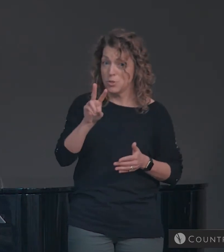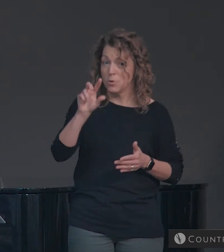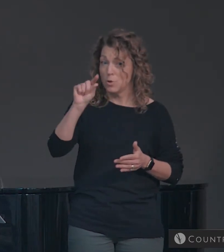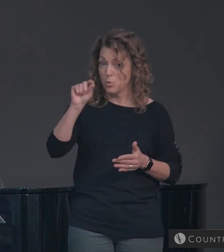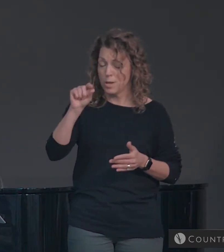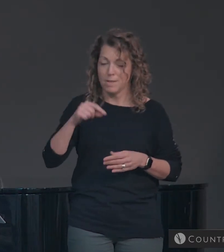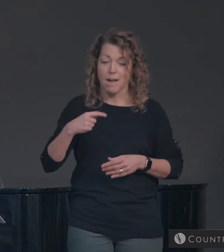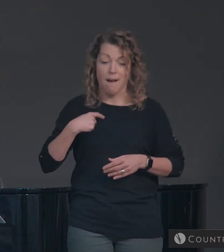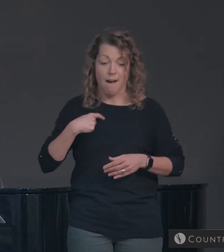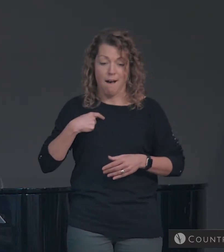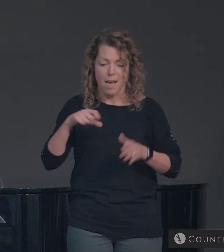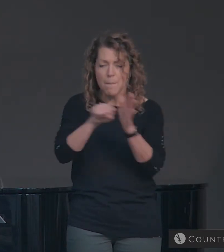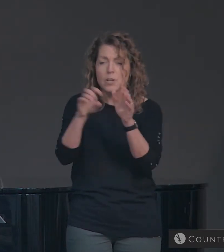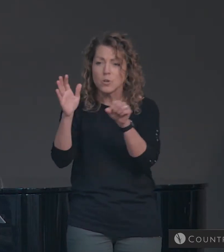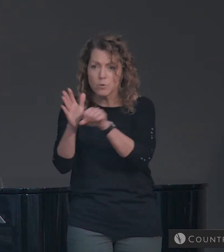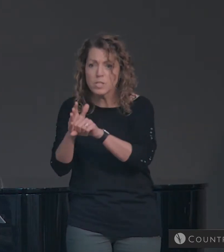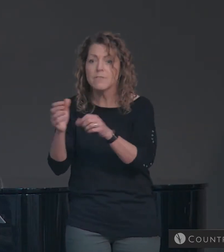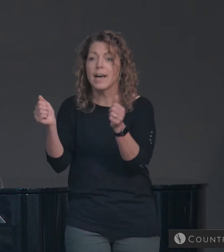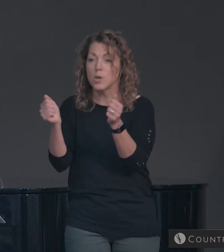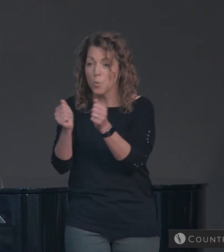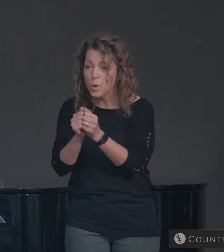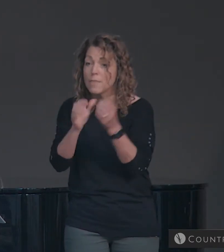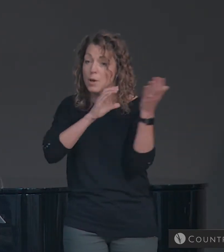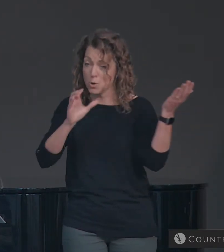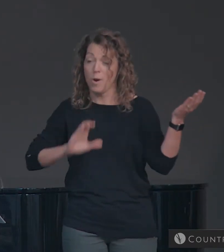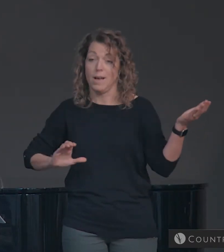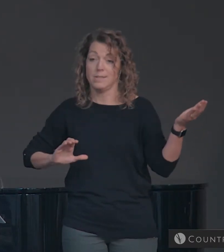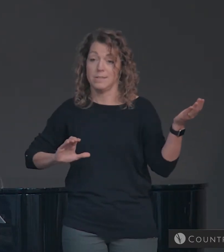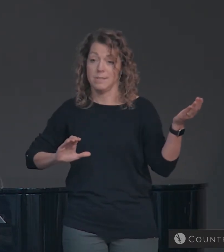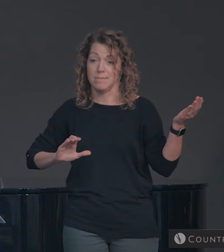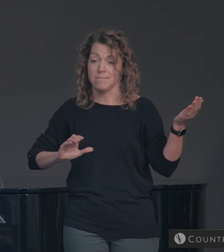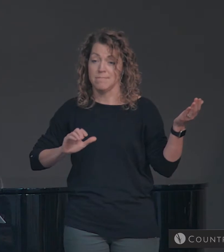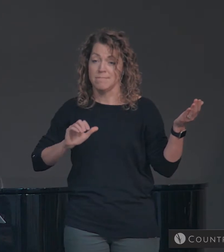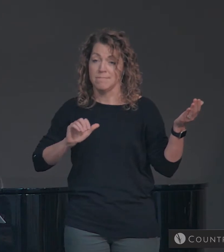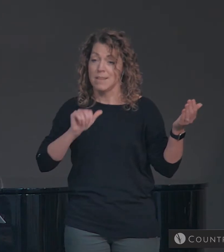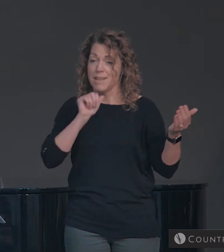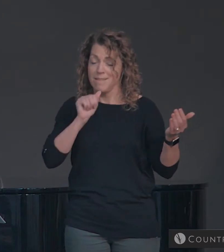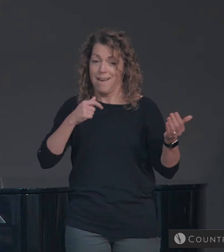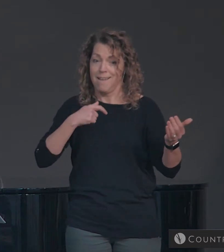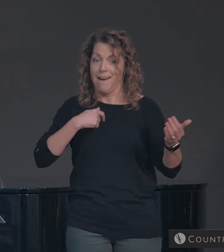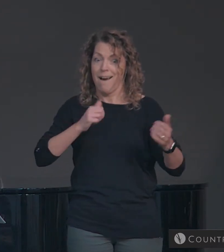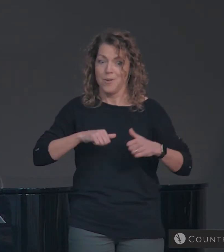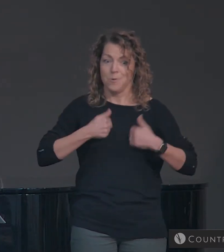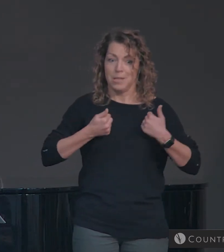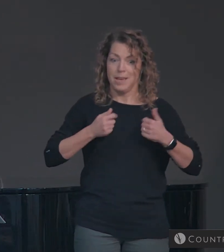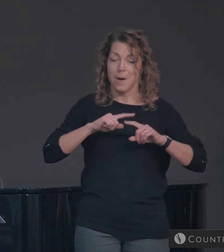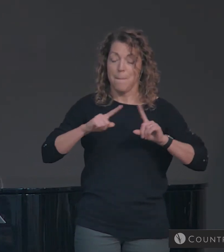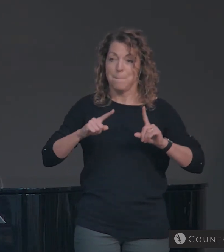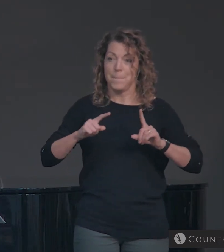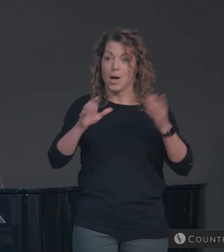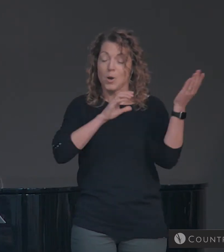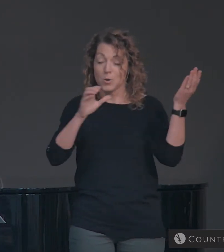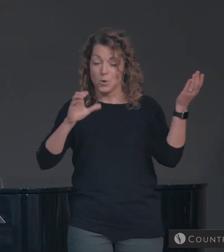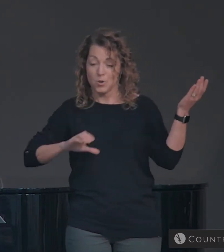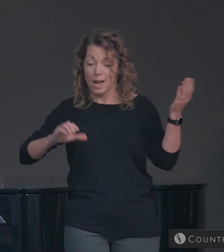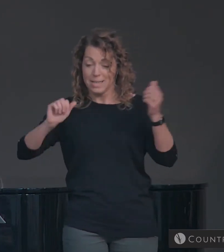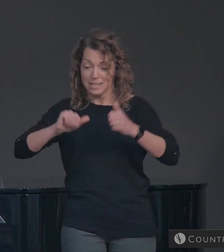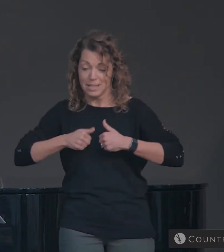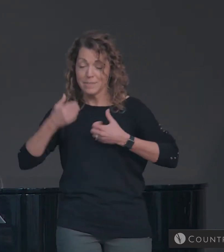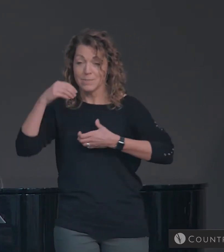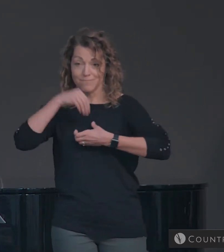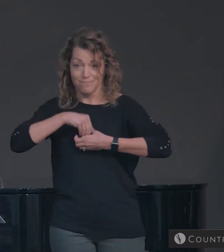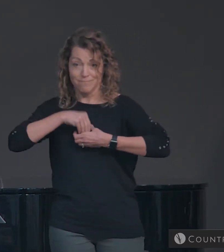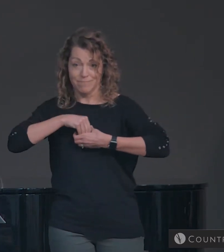I have been crucified with Christ. It is no longer I who live, but Christ who lives in me.